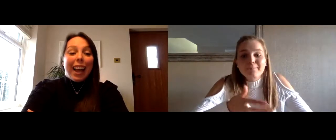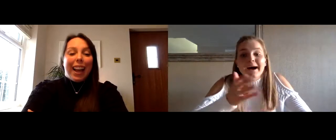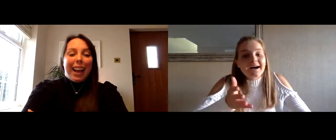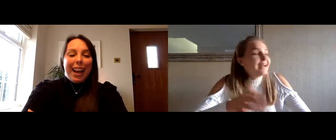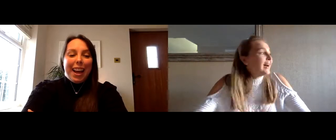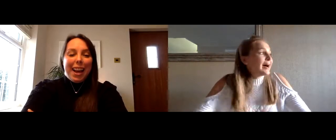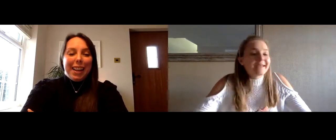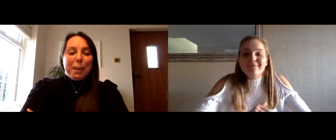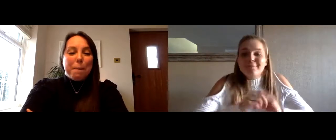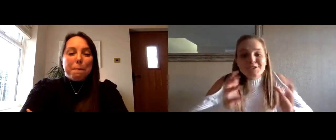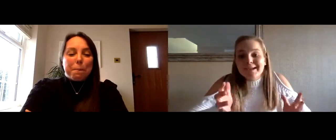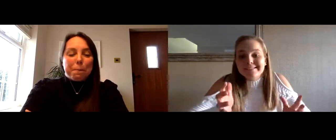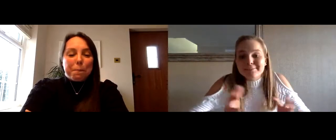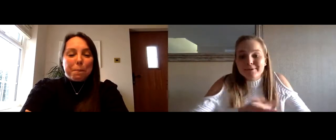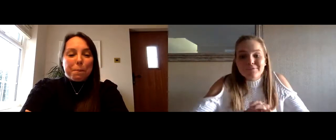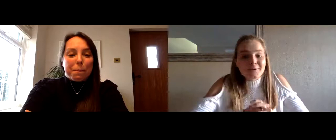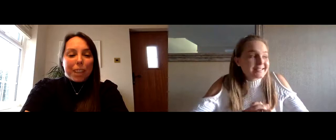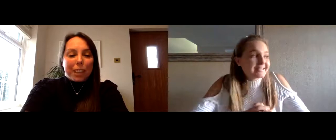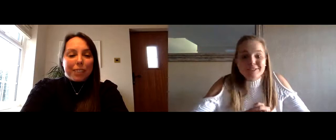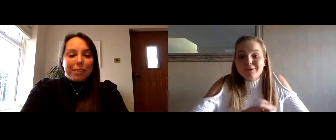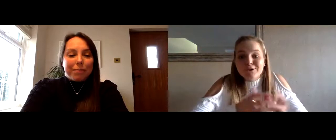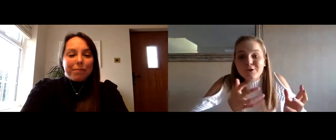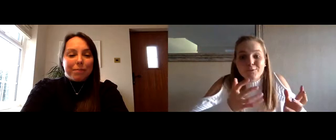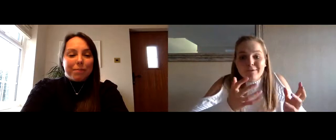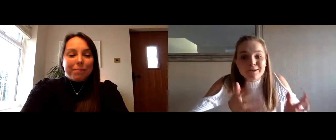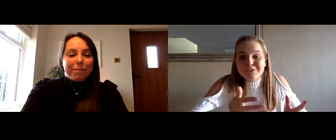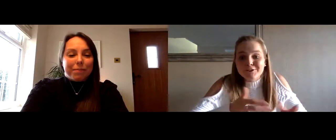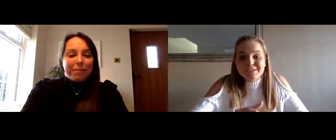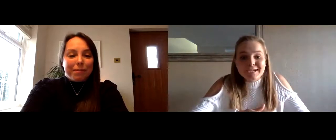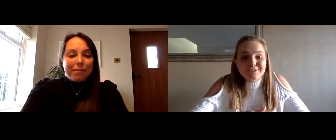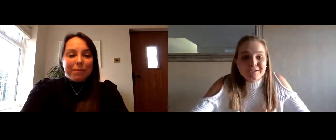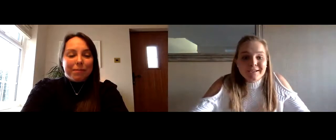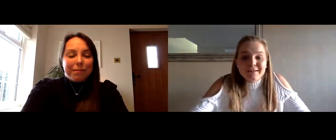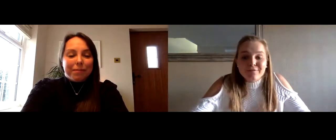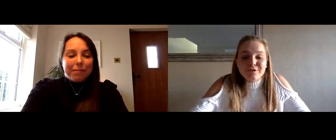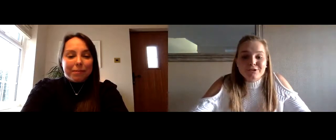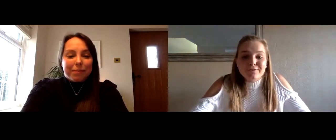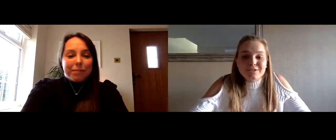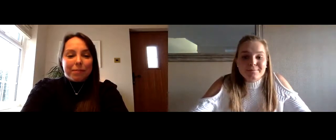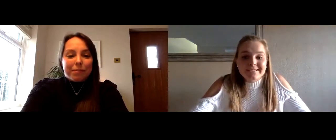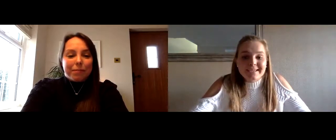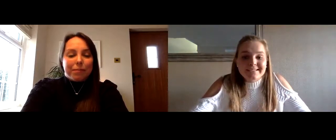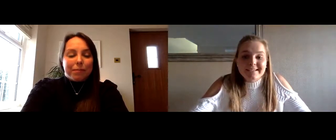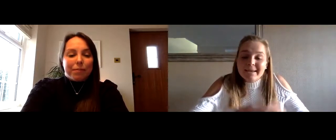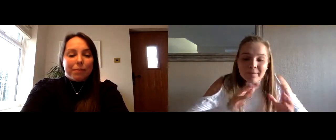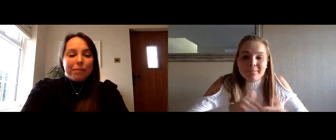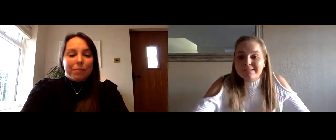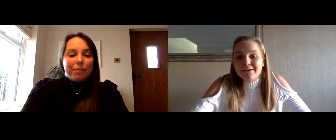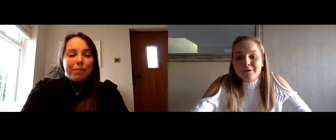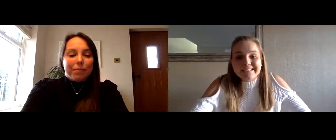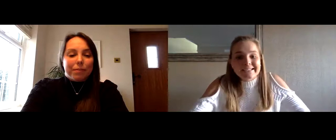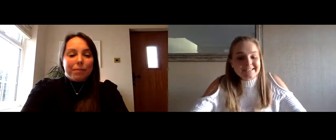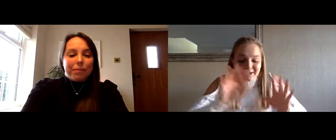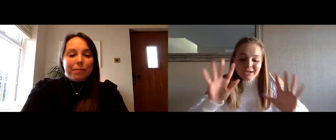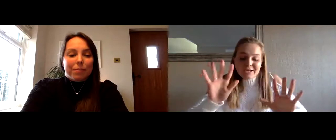whole but i mean from a gymnastics point of view as i touched upon you have well and truly changed the the future of gymnastics in my